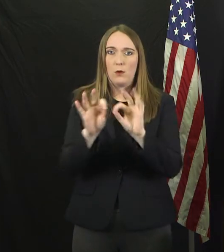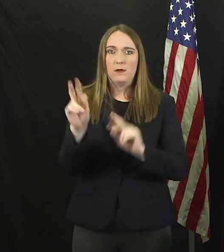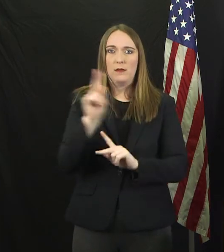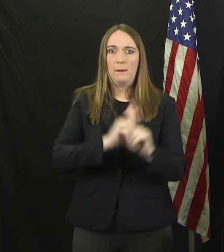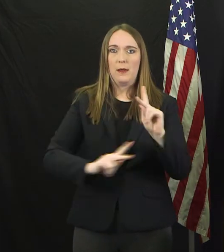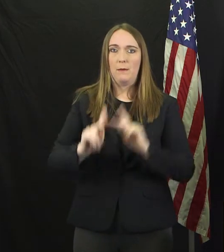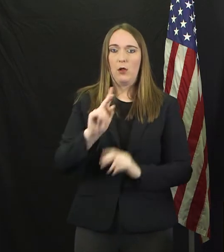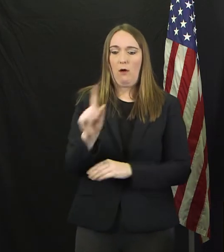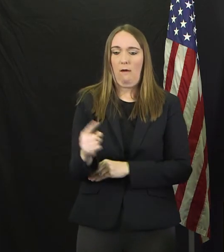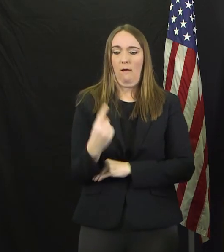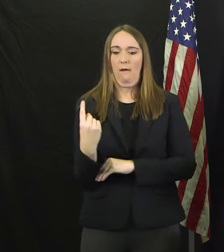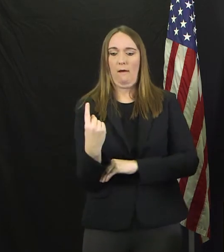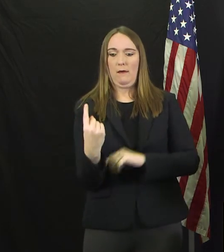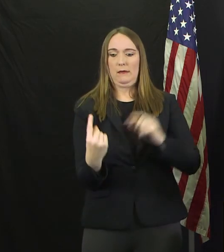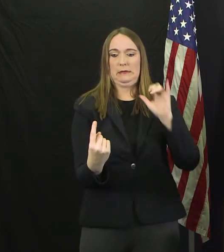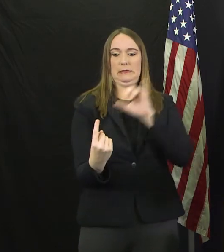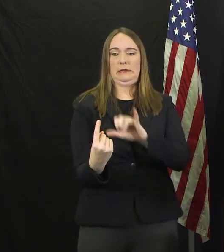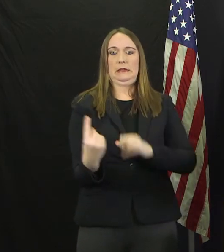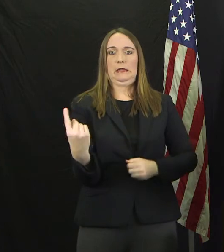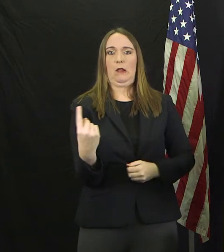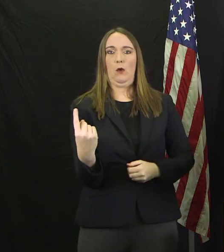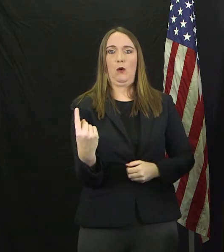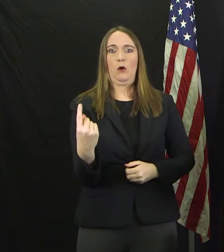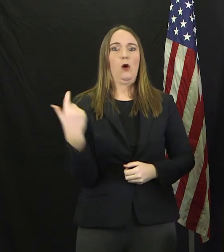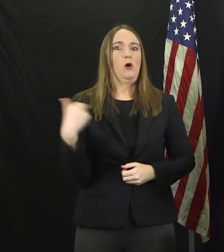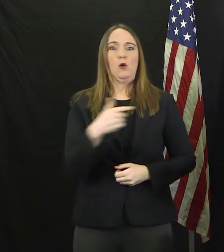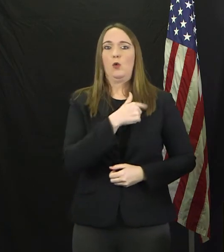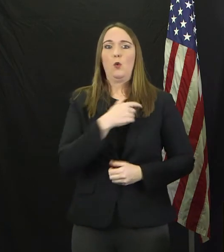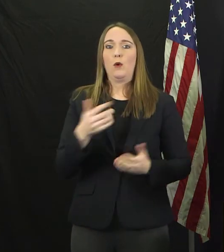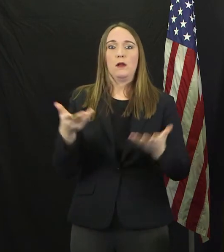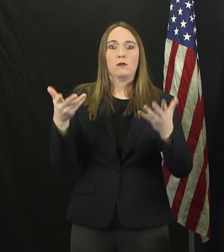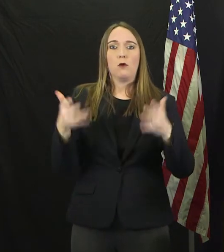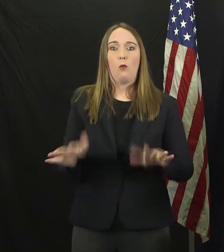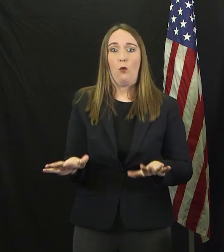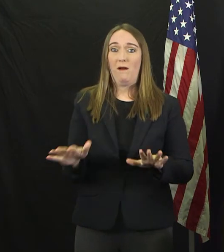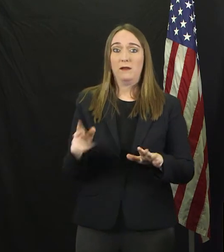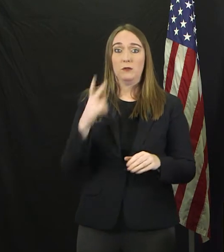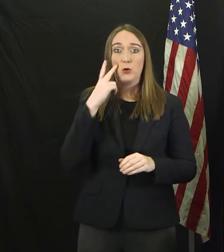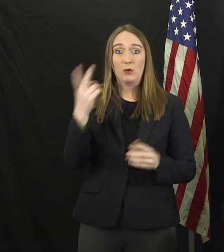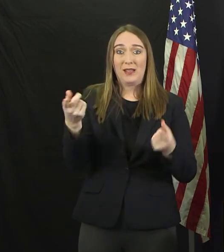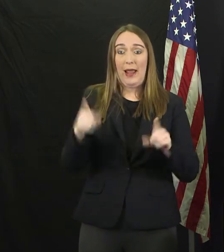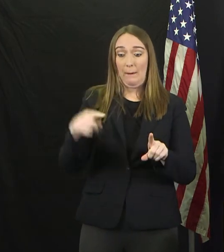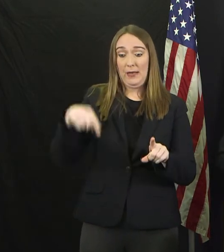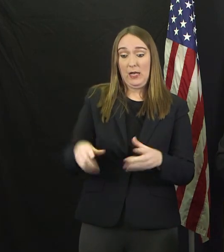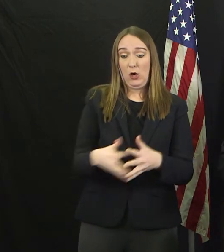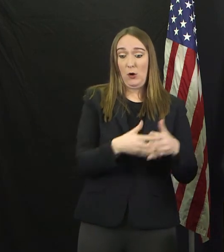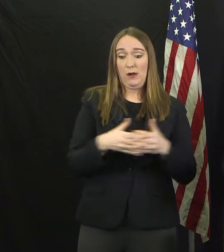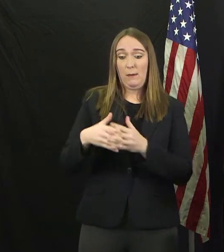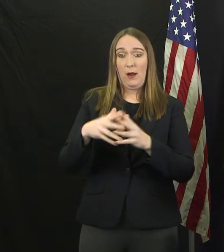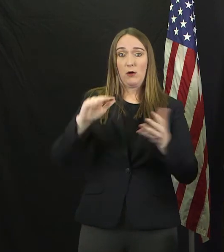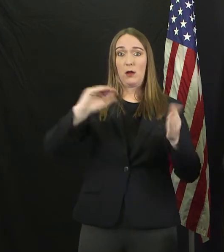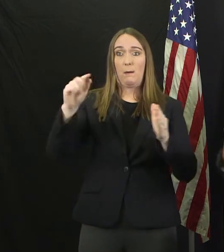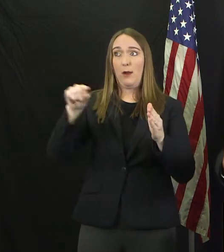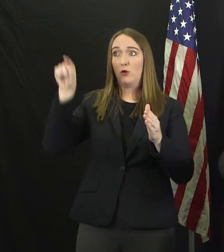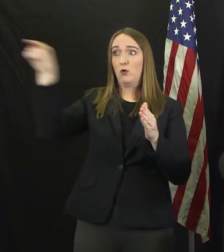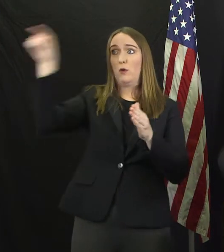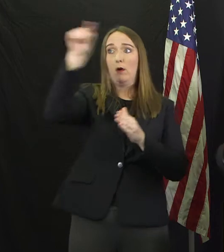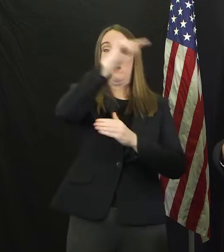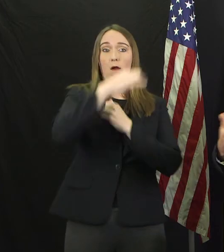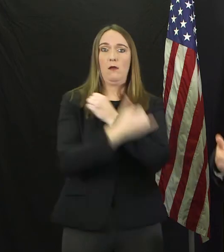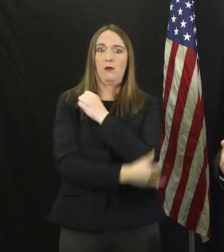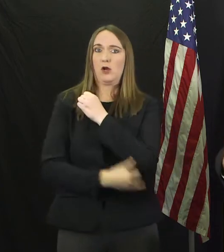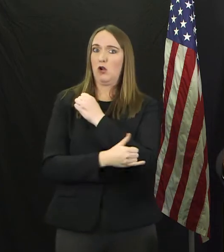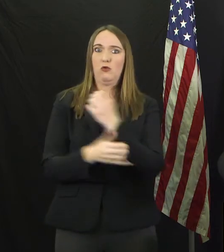that this virus does not take a foothold like what has happened in other parts of the world. And so with the upcoming, the current